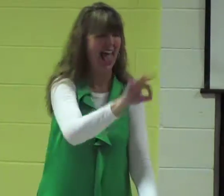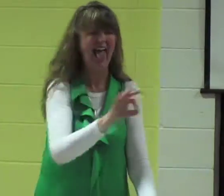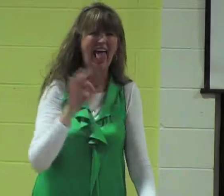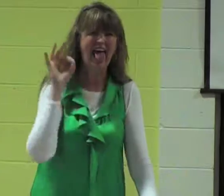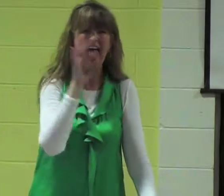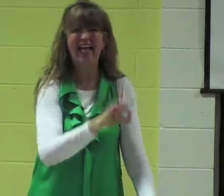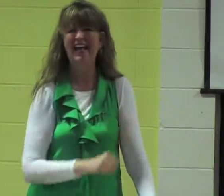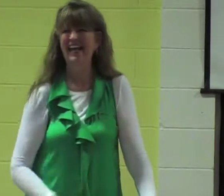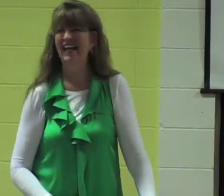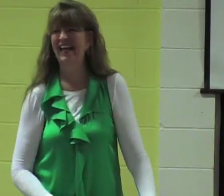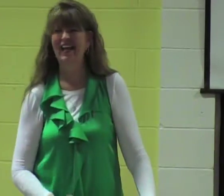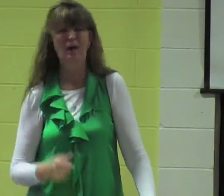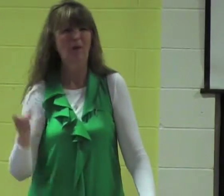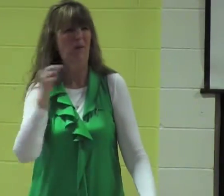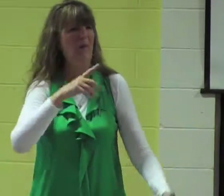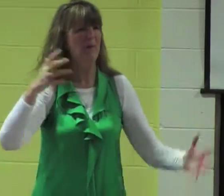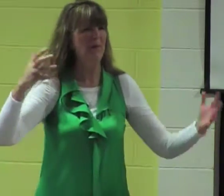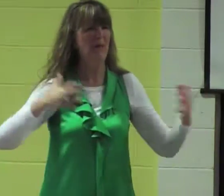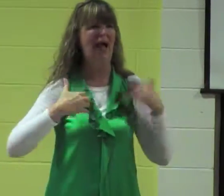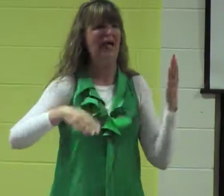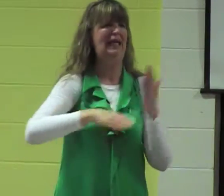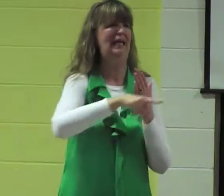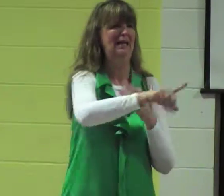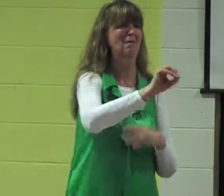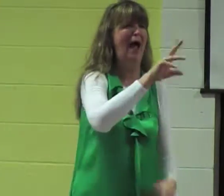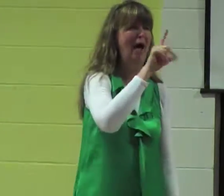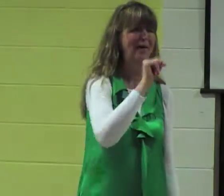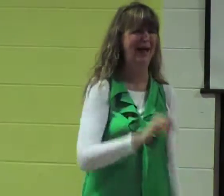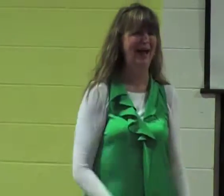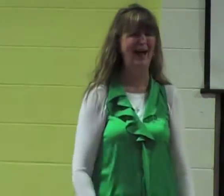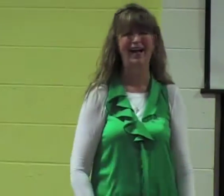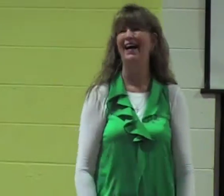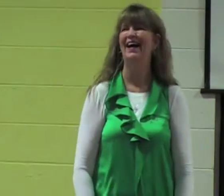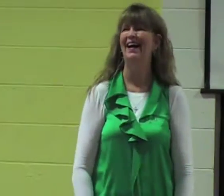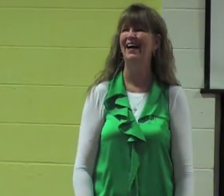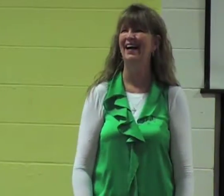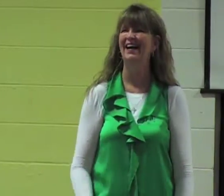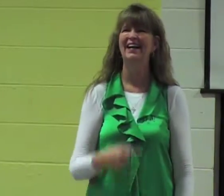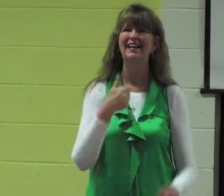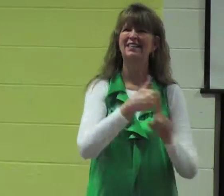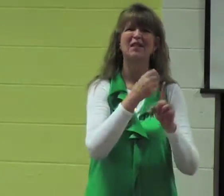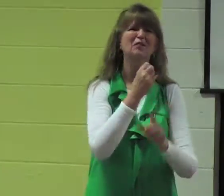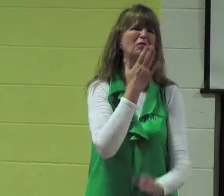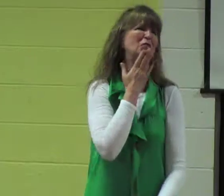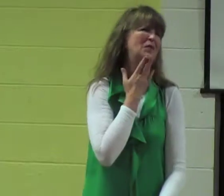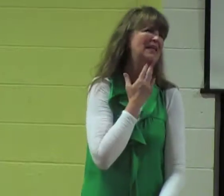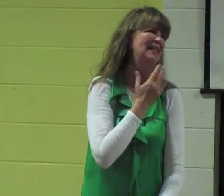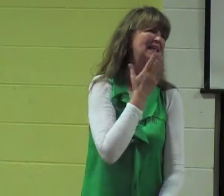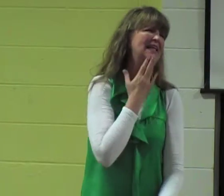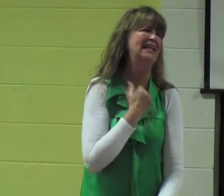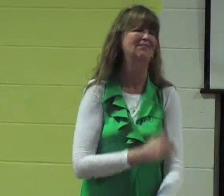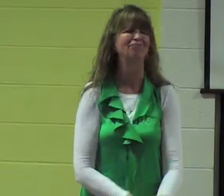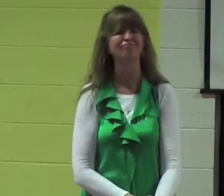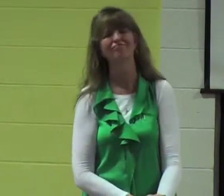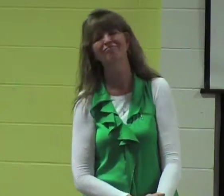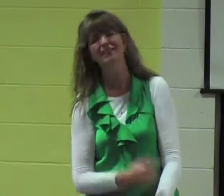and he would preach the message and they got mad and kicked him out and he was so sweet